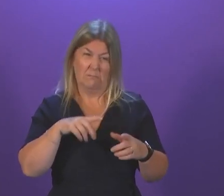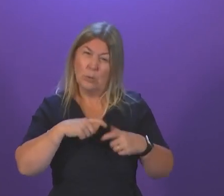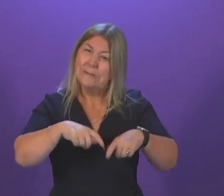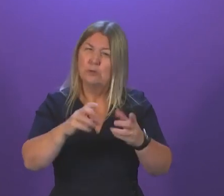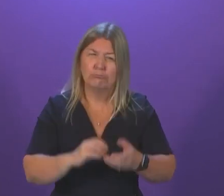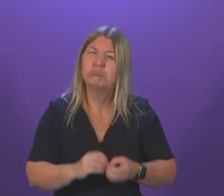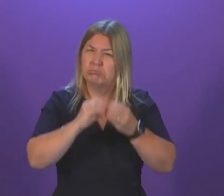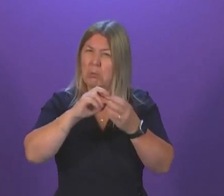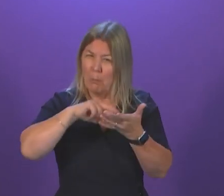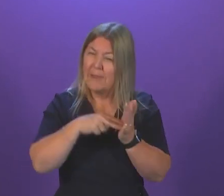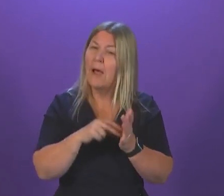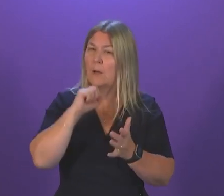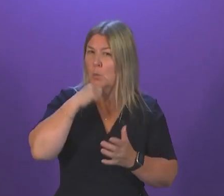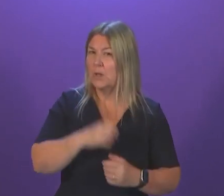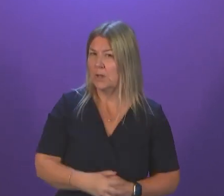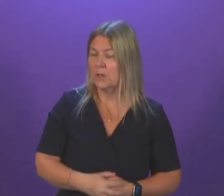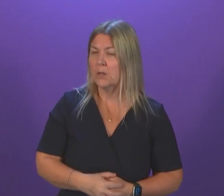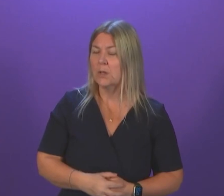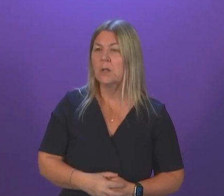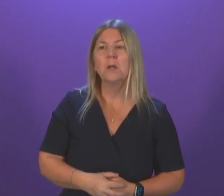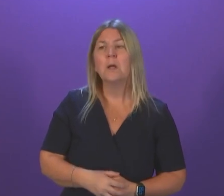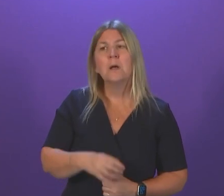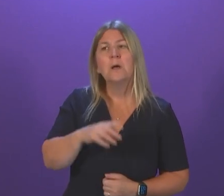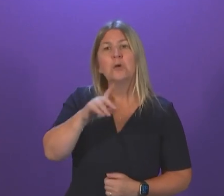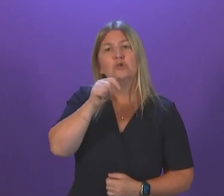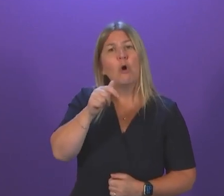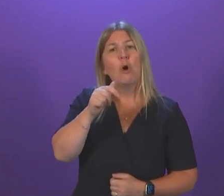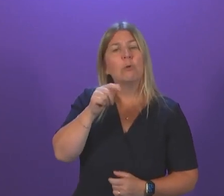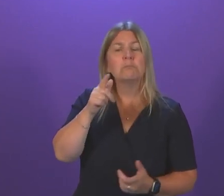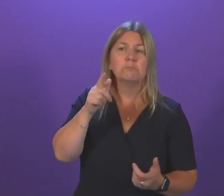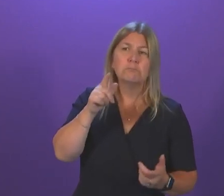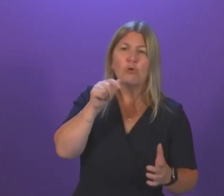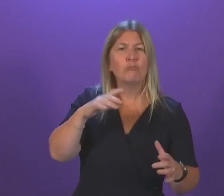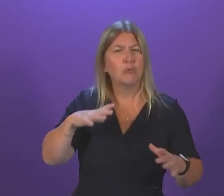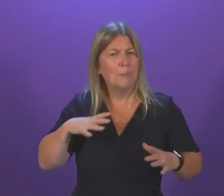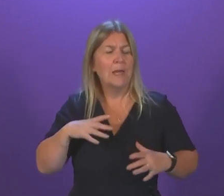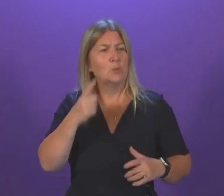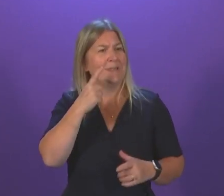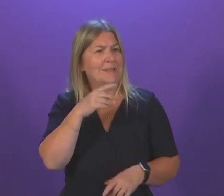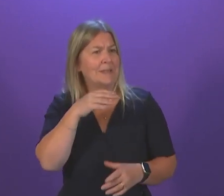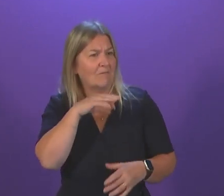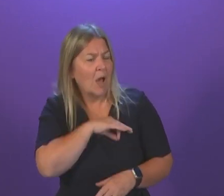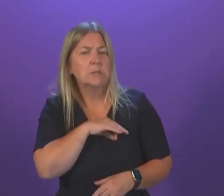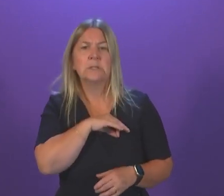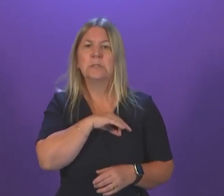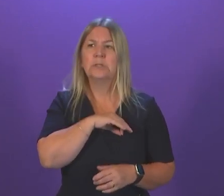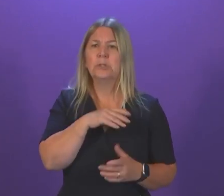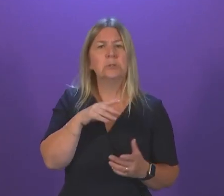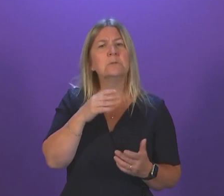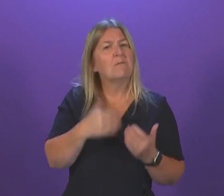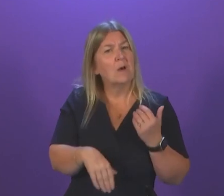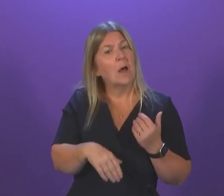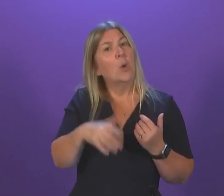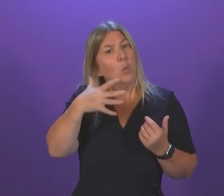being prepared to see advantages and benefits, we simply were not prepared to compromise on fair work or the environment.